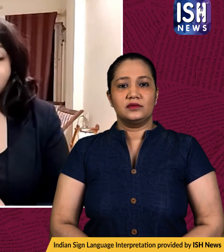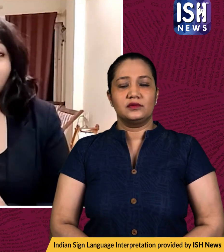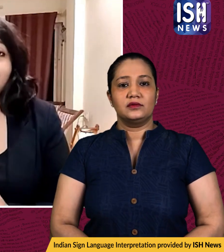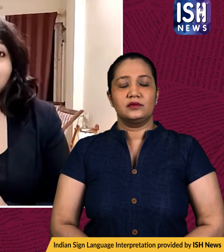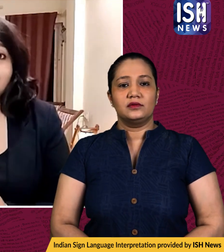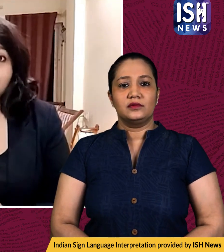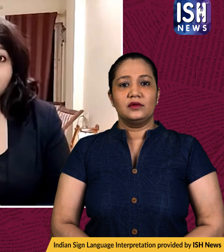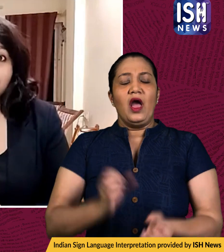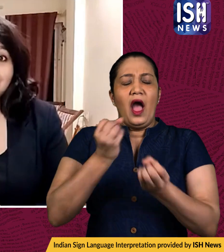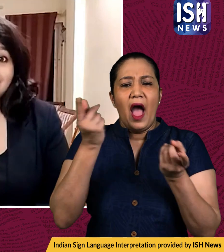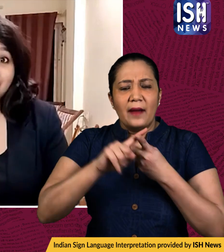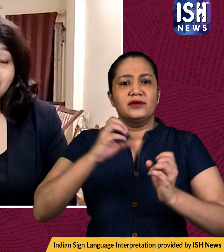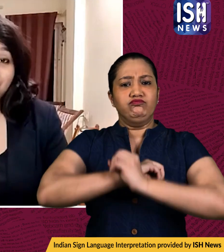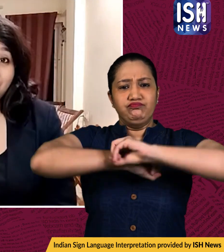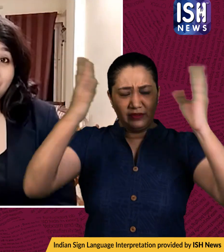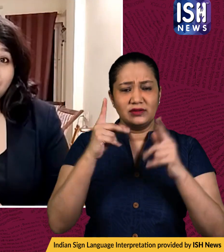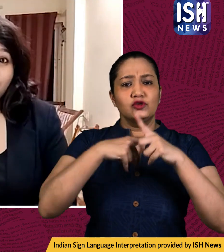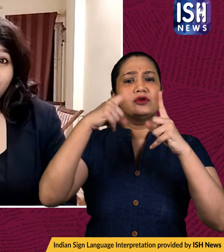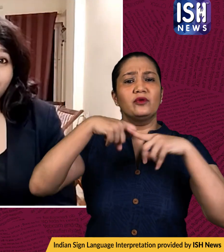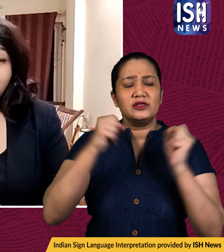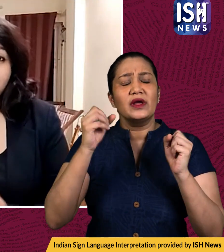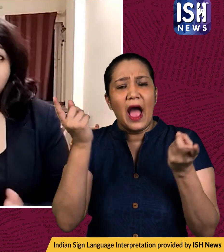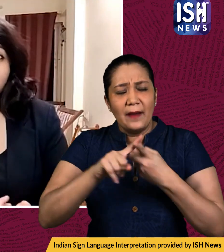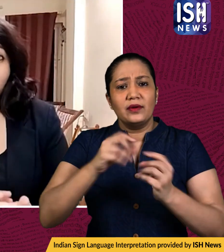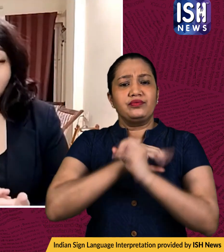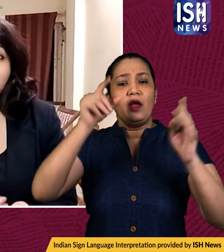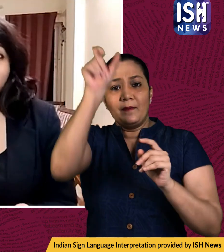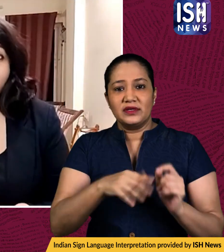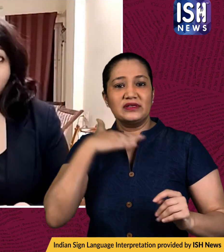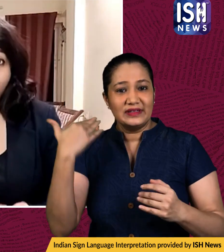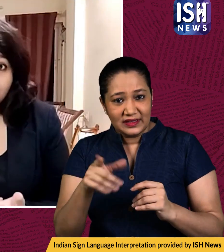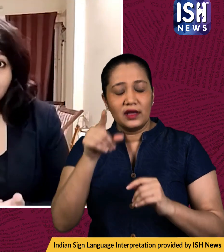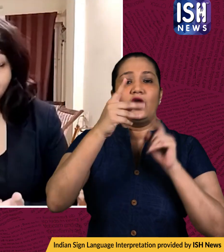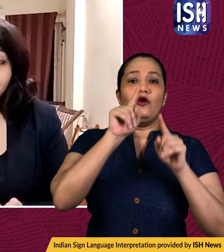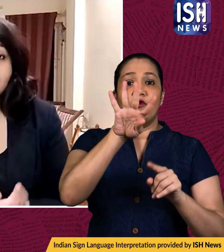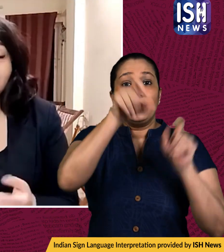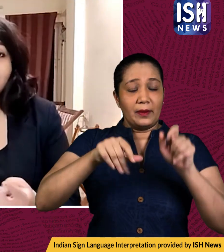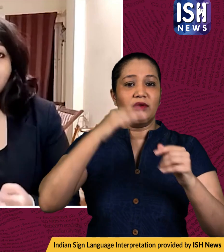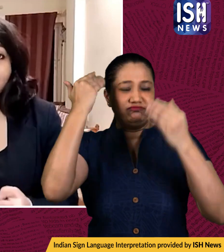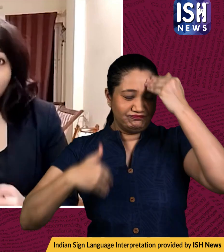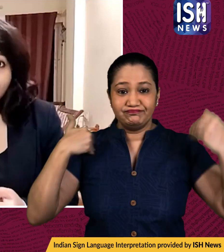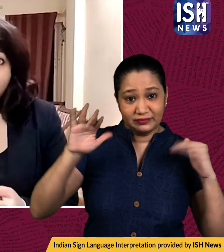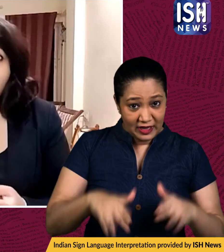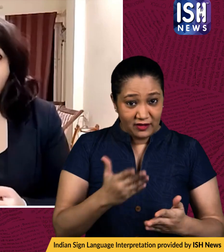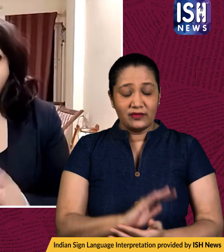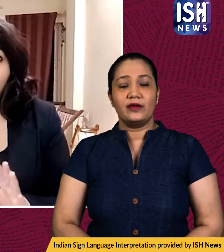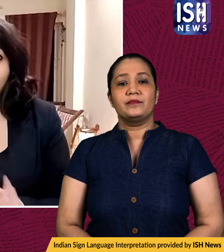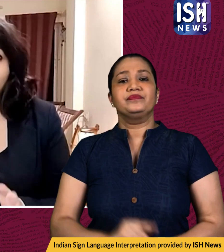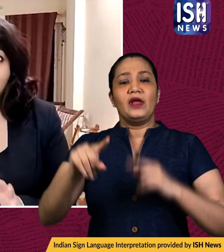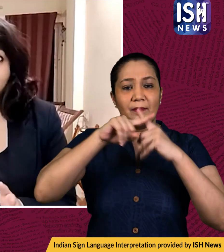on the explosion that's taken place in jamun kashmir which has killed one and injured 14 others there's also a fair bit of time